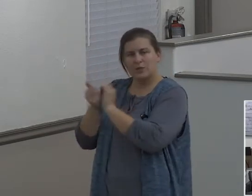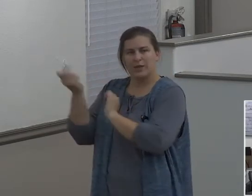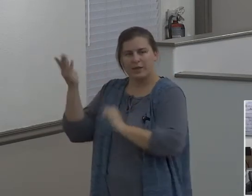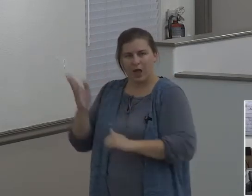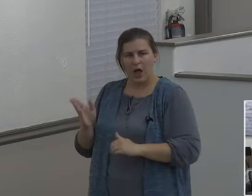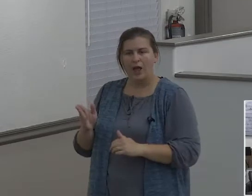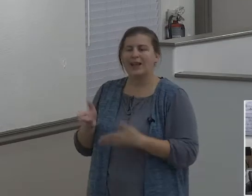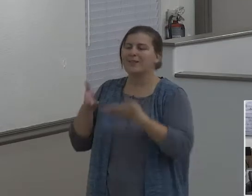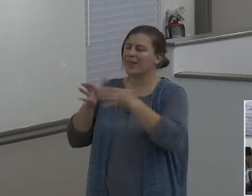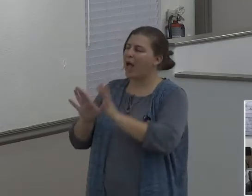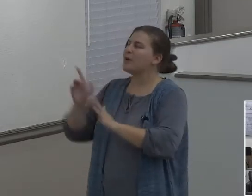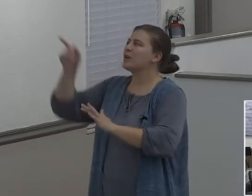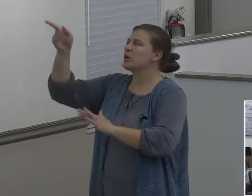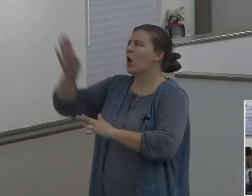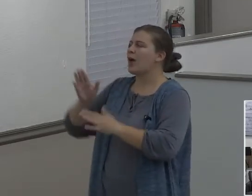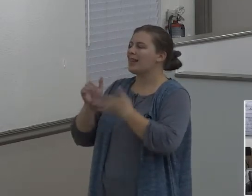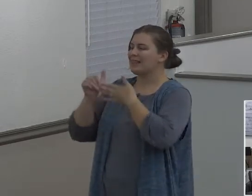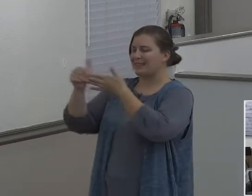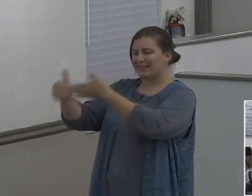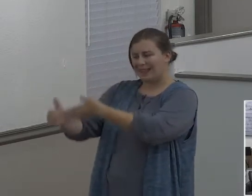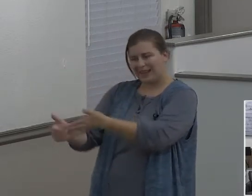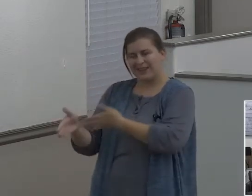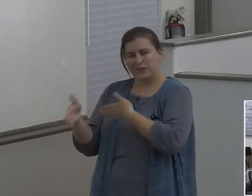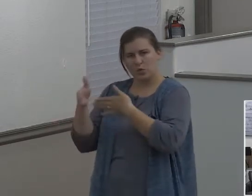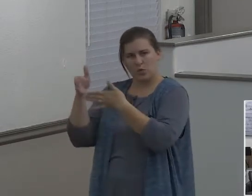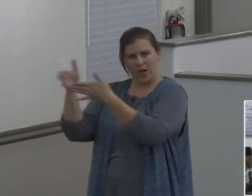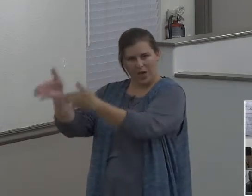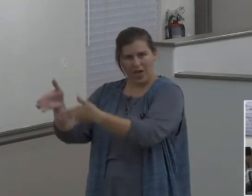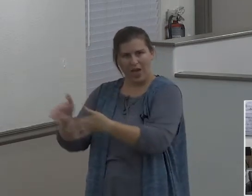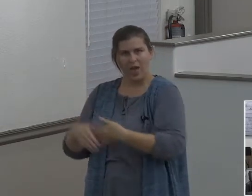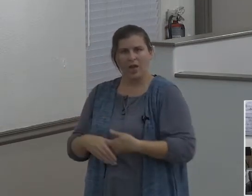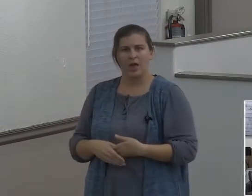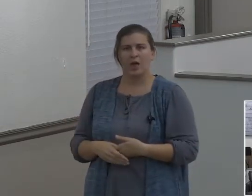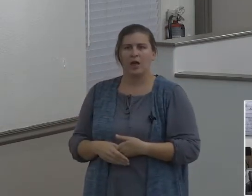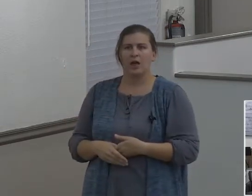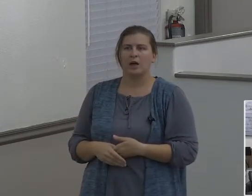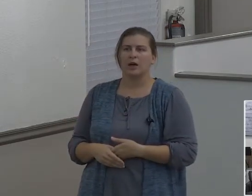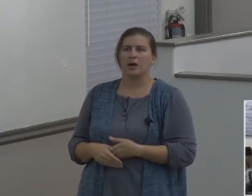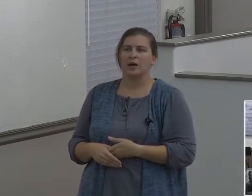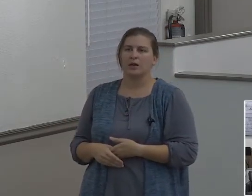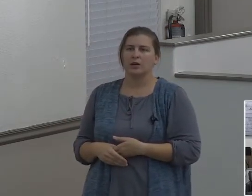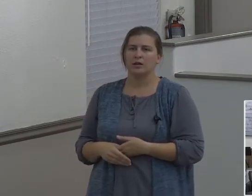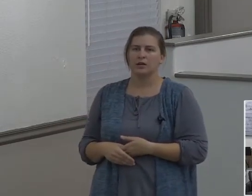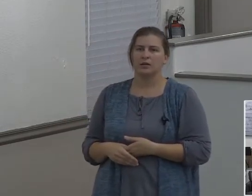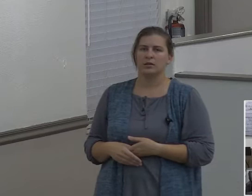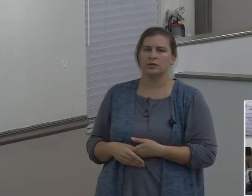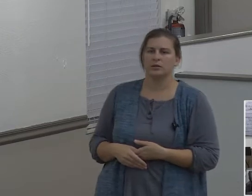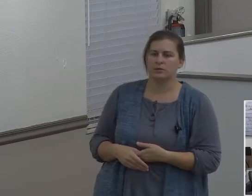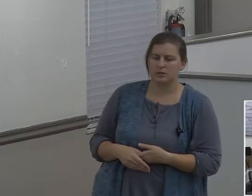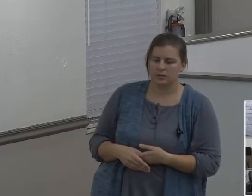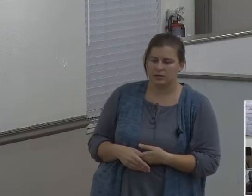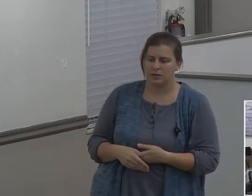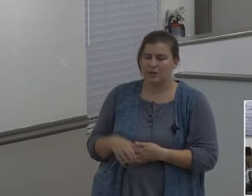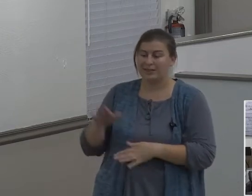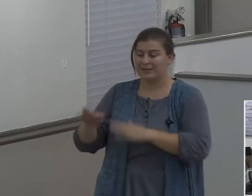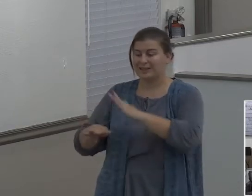direct his steps. He's letting God order his steps. Steps of a good man are ordered of the Lord.